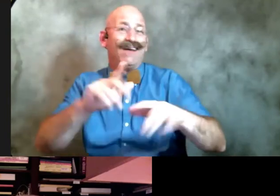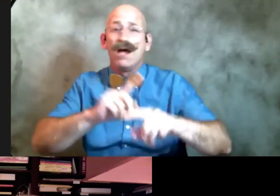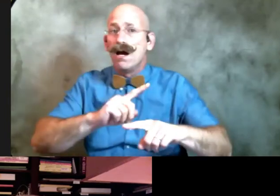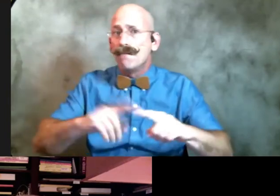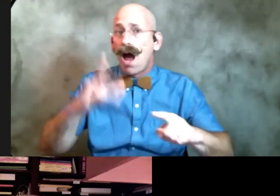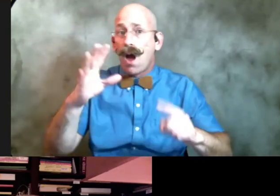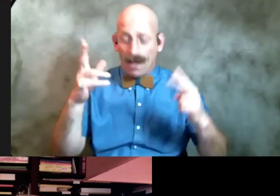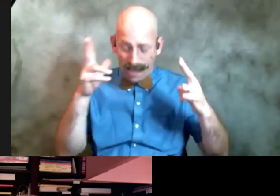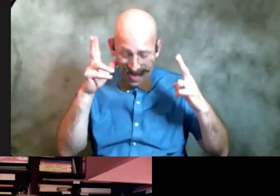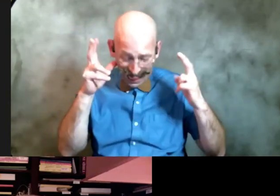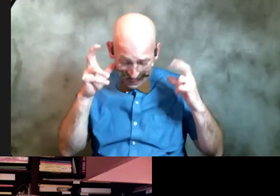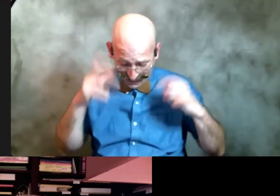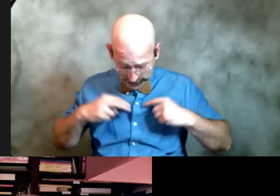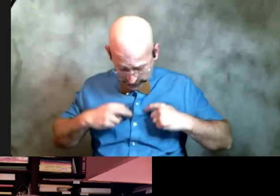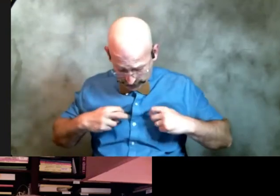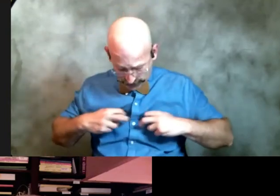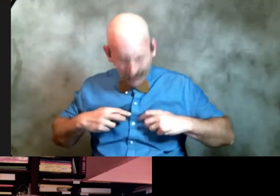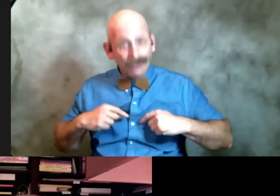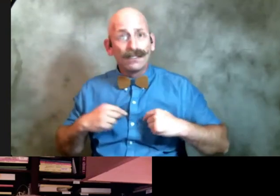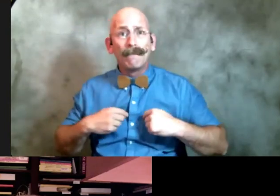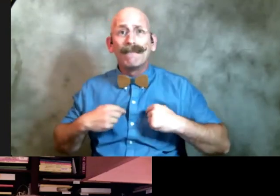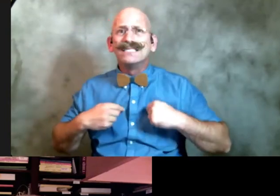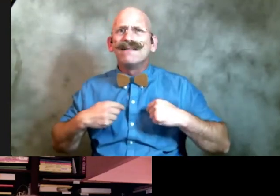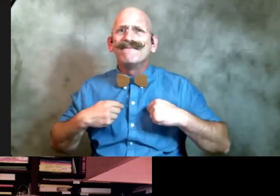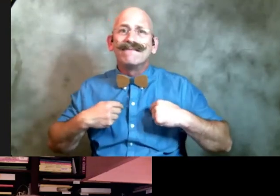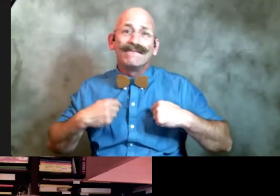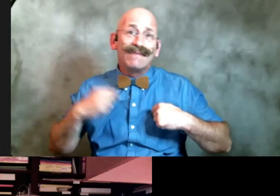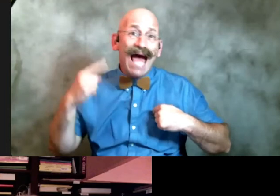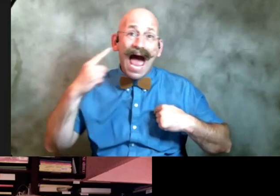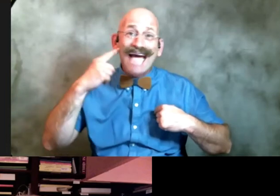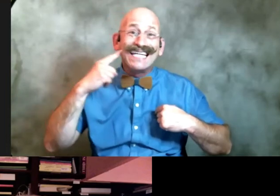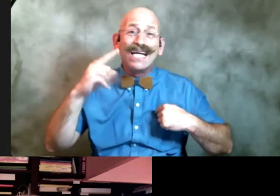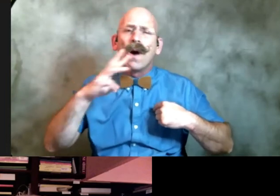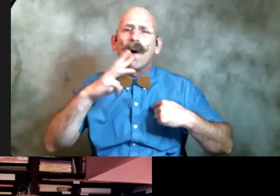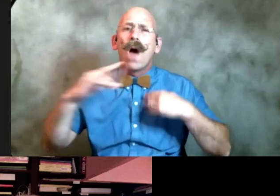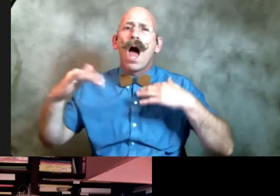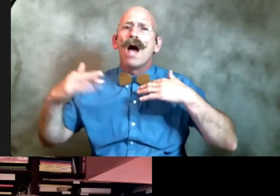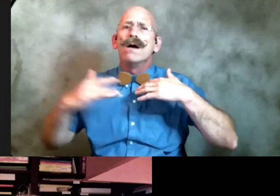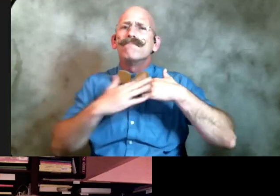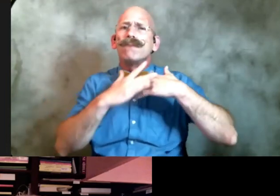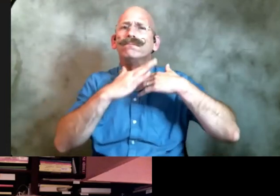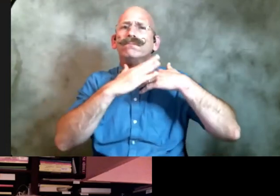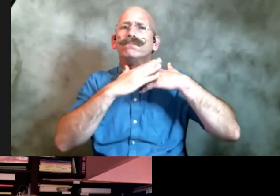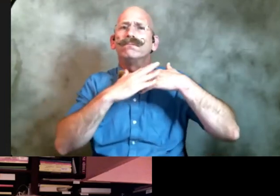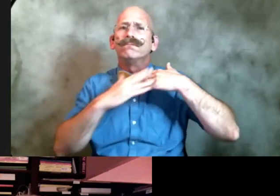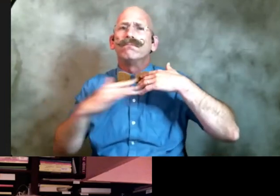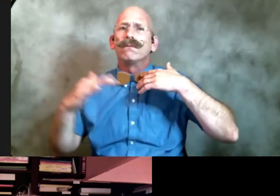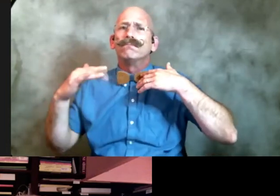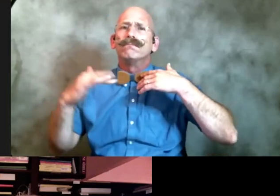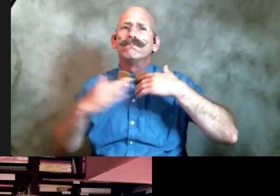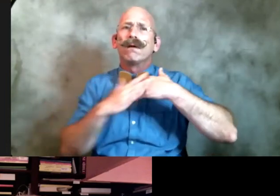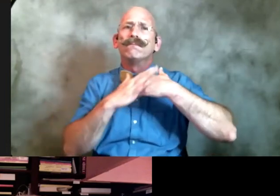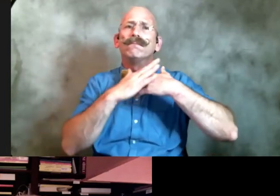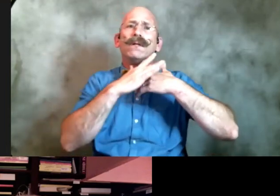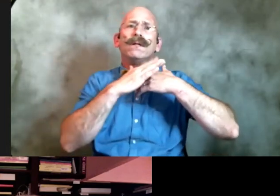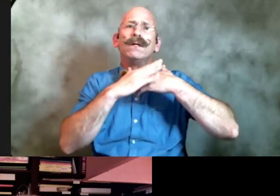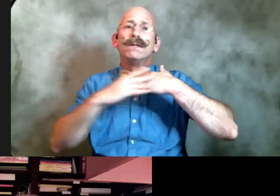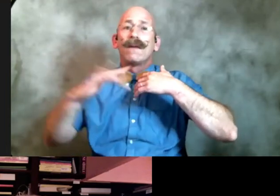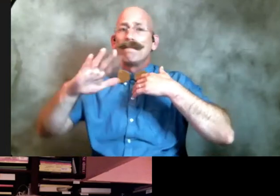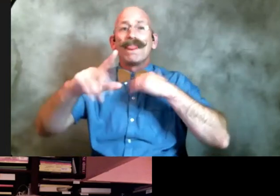inside myself all i hear is water on rocks and sometimes at a movie